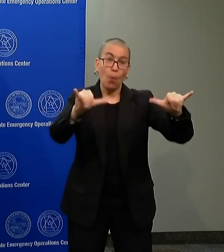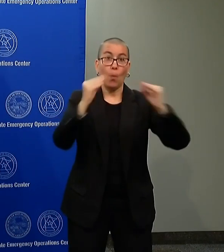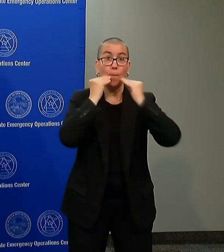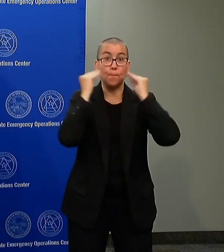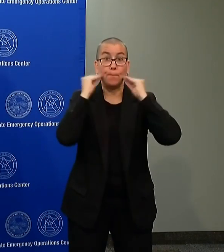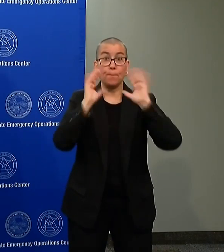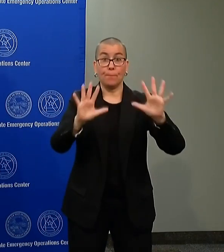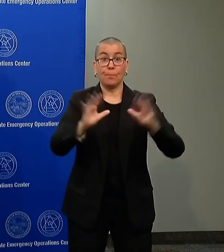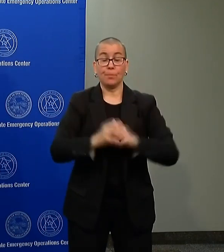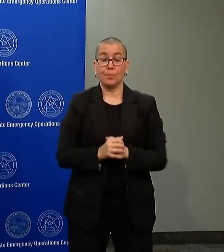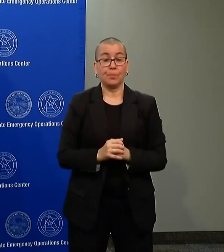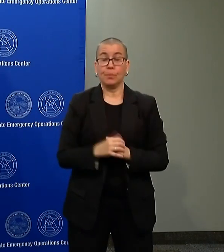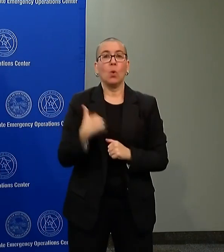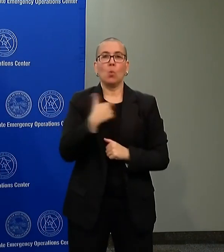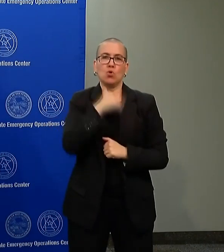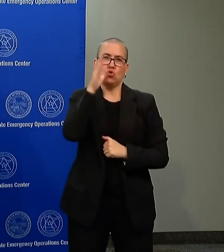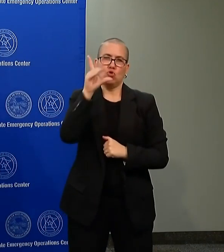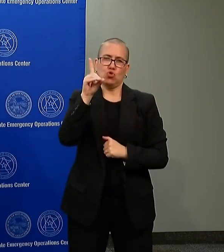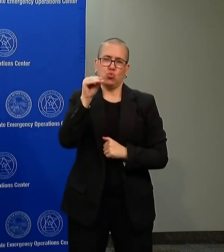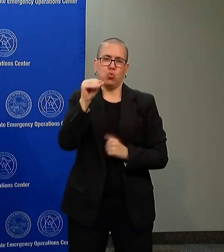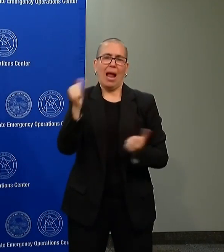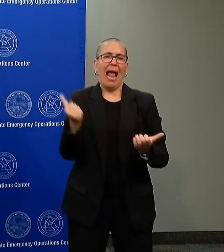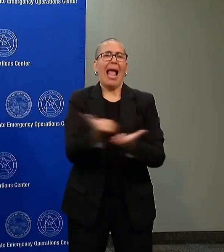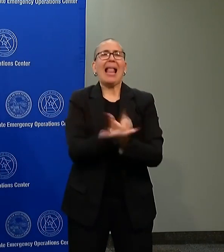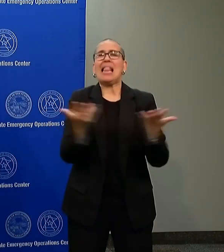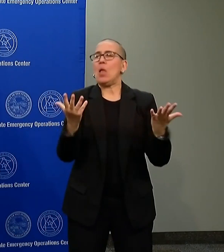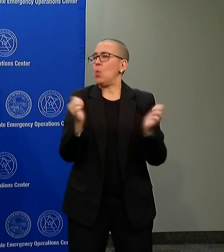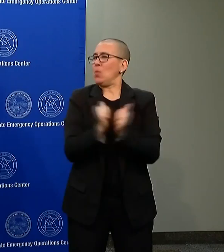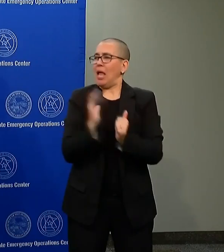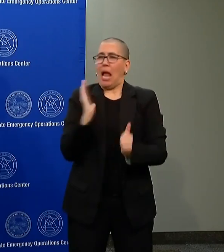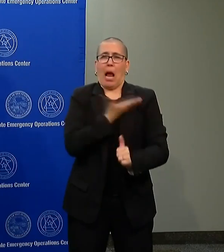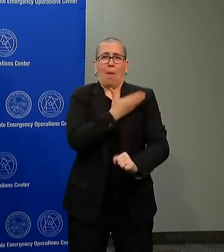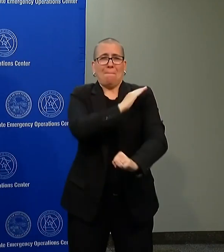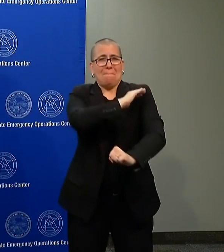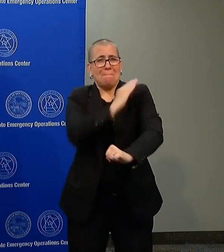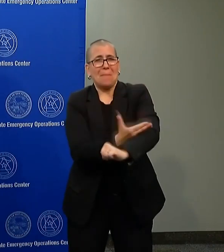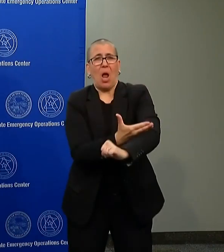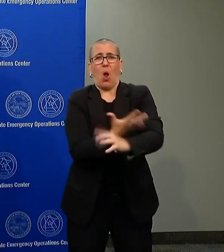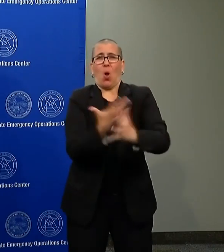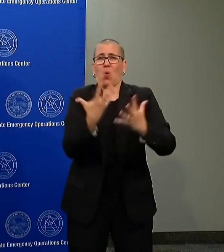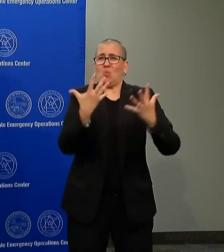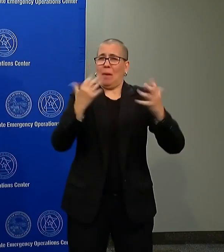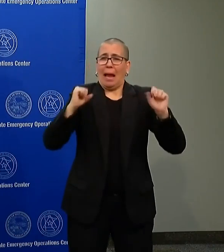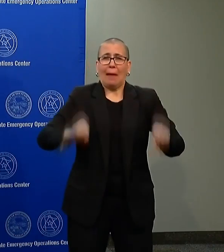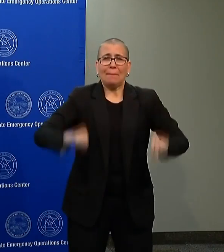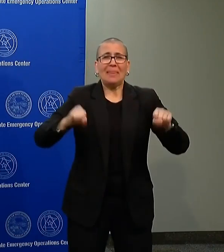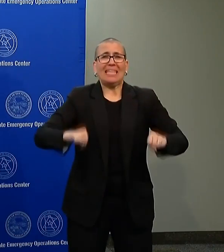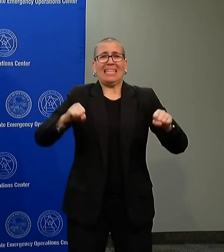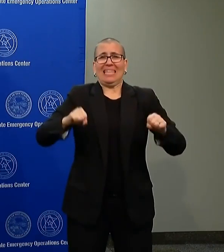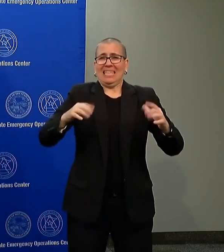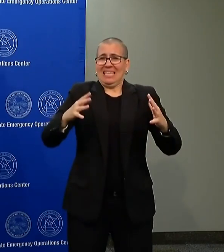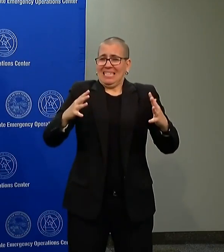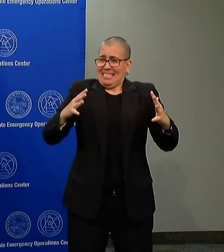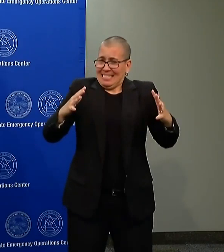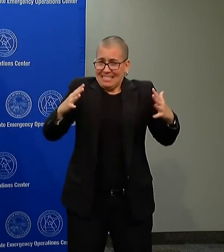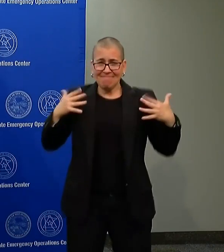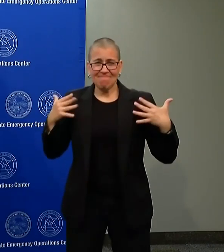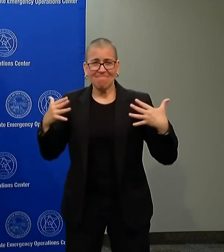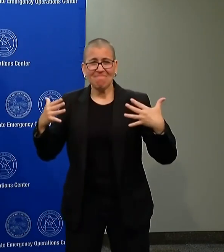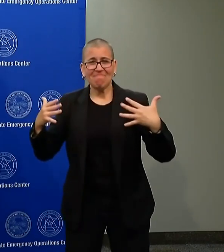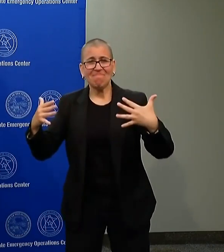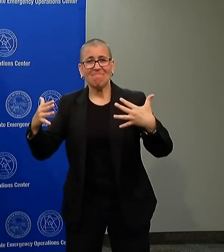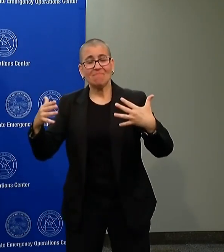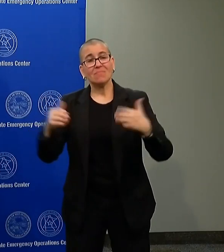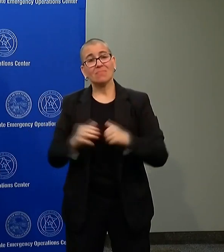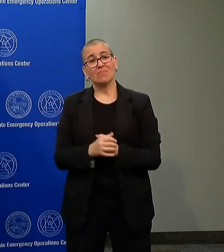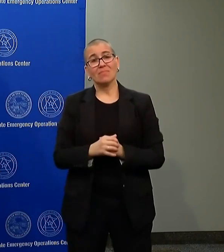that order that Minnesotans expect, that Minnesotans demand. But as each of these folks said, it